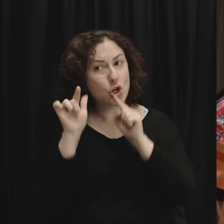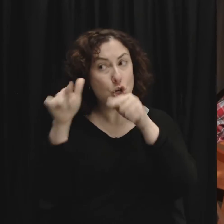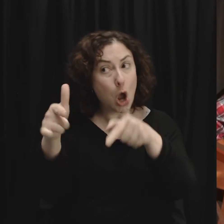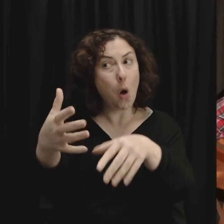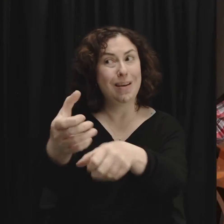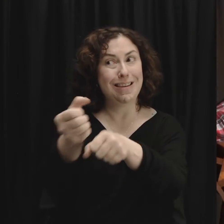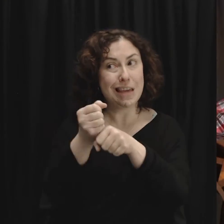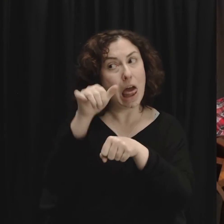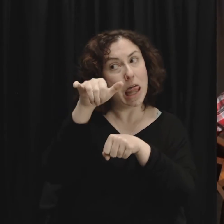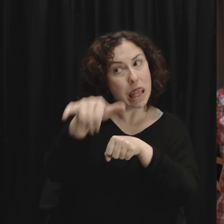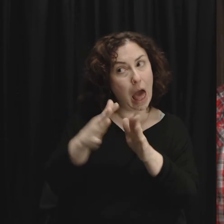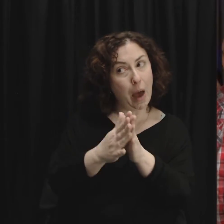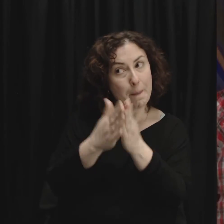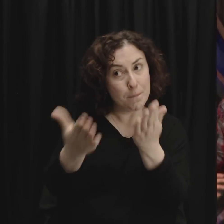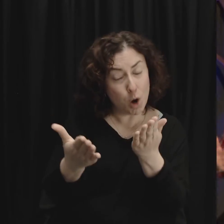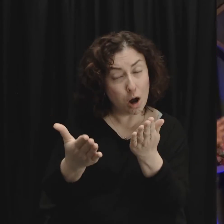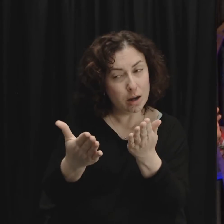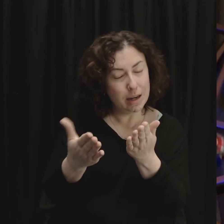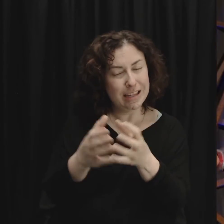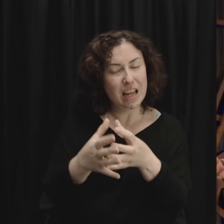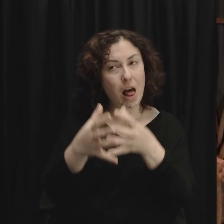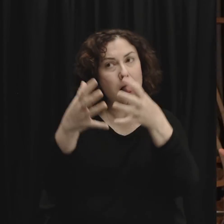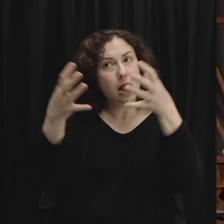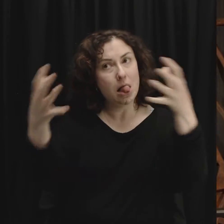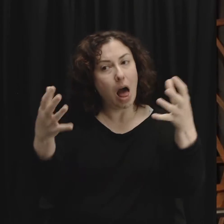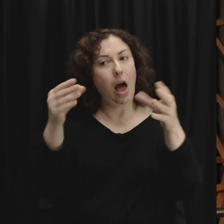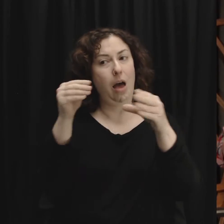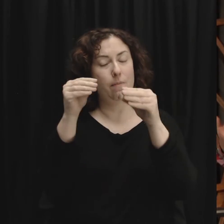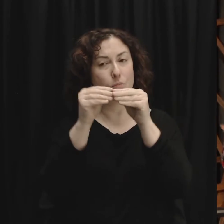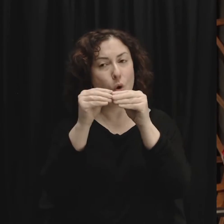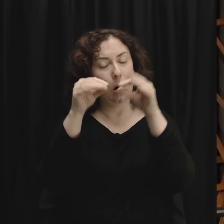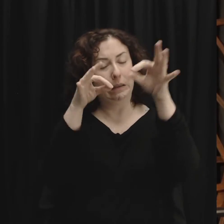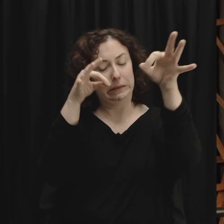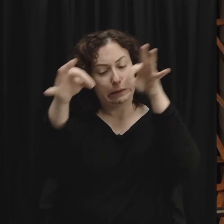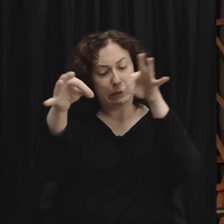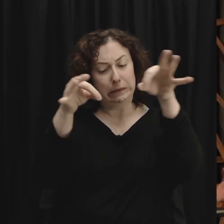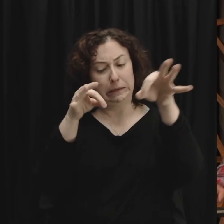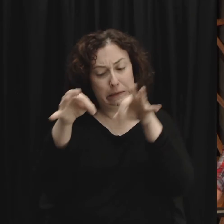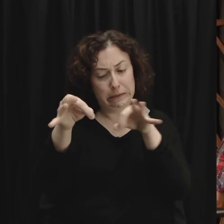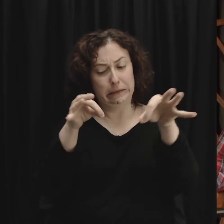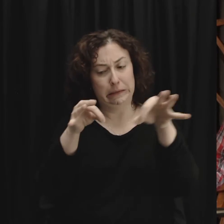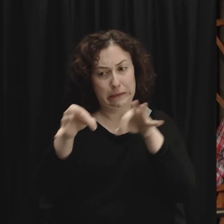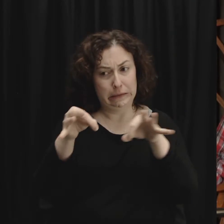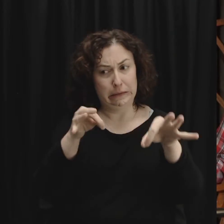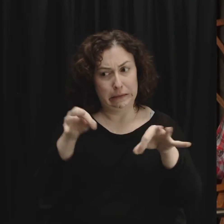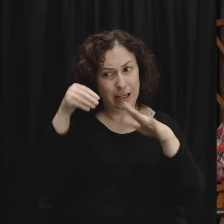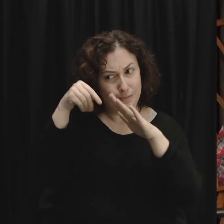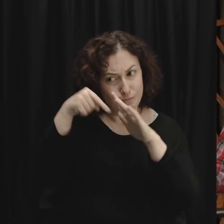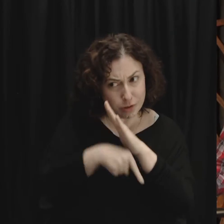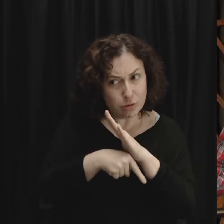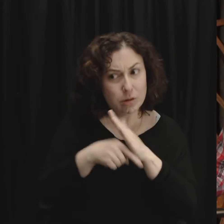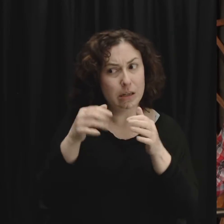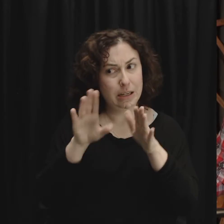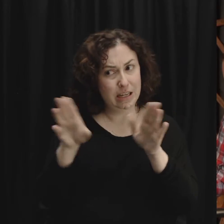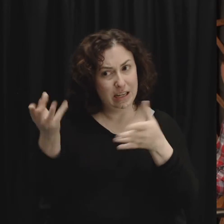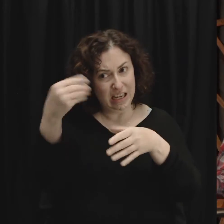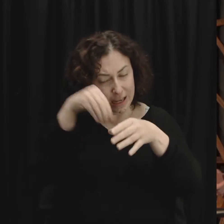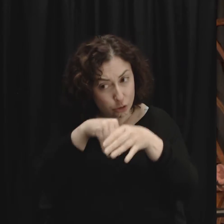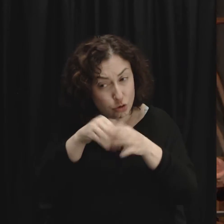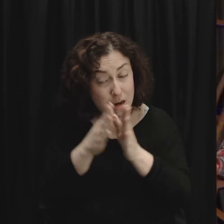into a lot more detail than I have time to unpack in a Sunday morning sermon but there's some really good stuff he goes on to talk